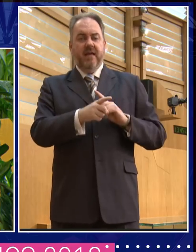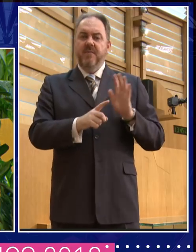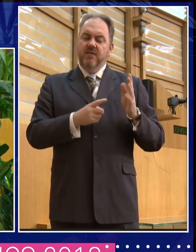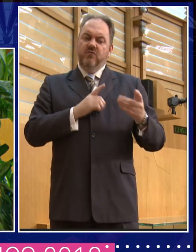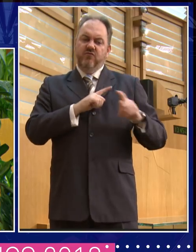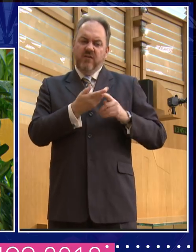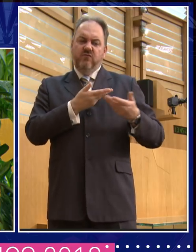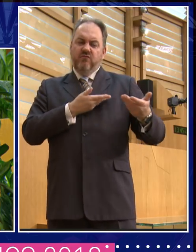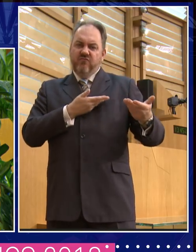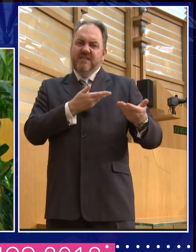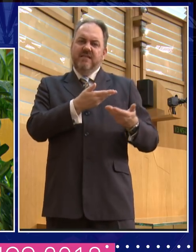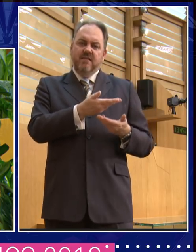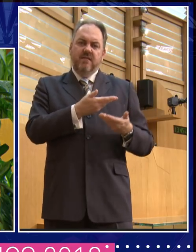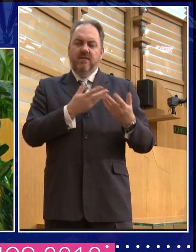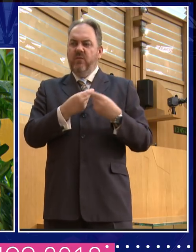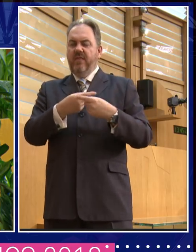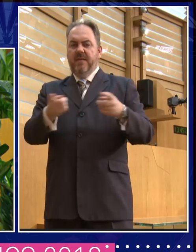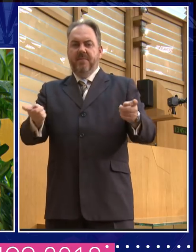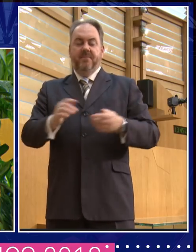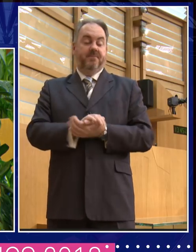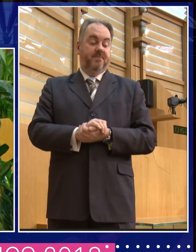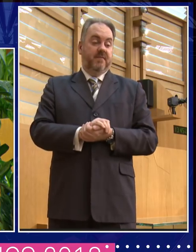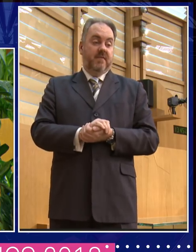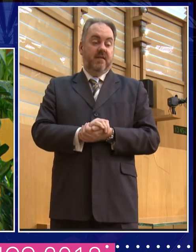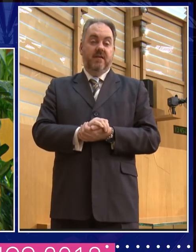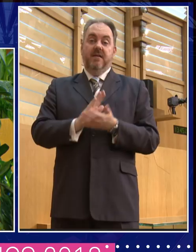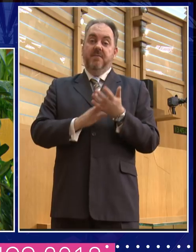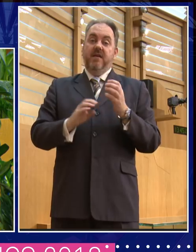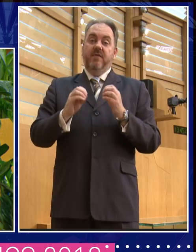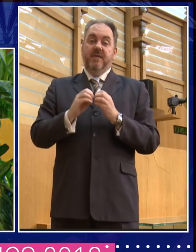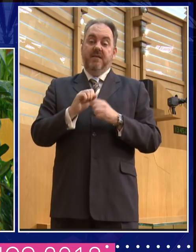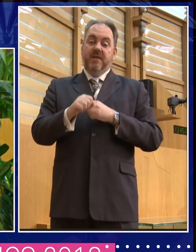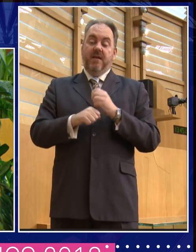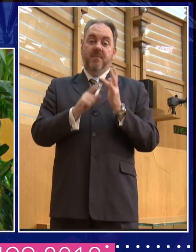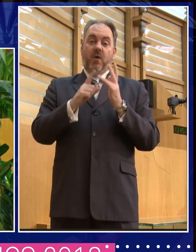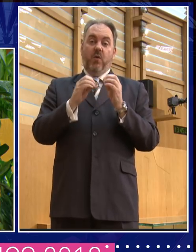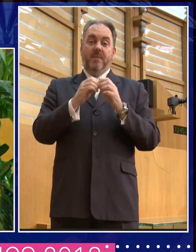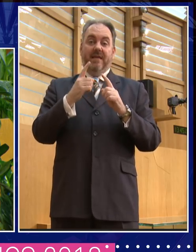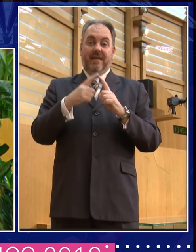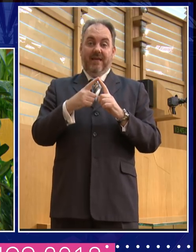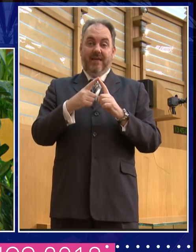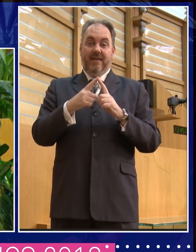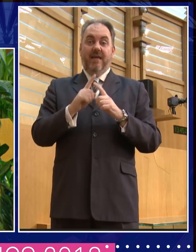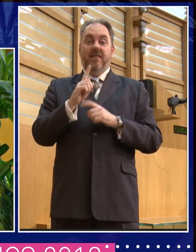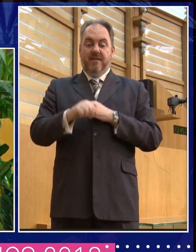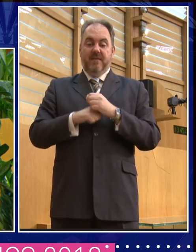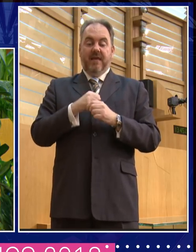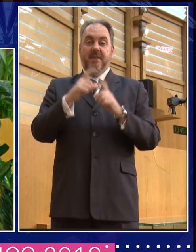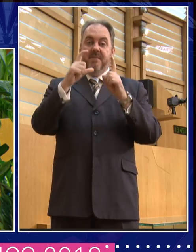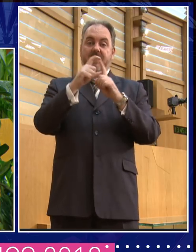role as an academic. Professor Beard was made an OBE in 2013 and a Dame Commander of the Order of the British Empire in 2018. Both